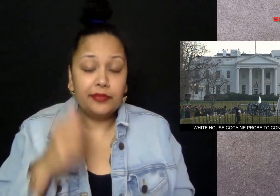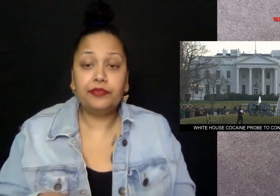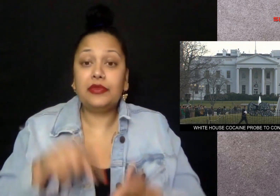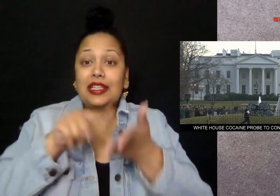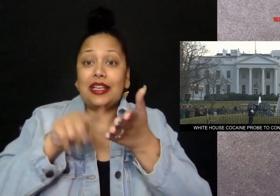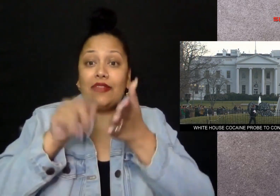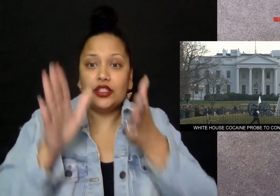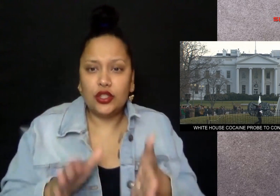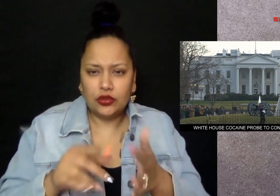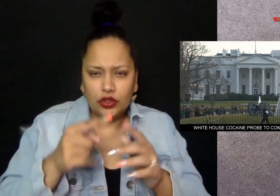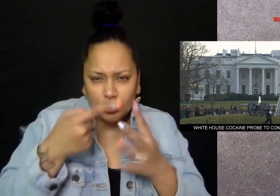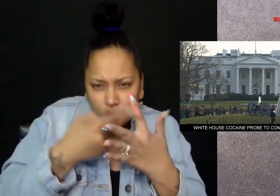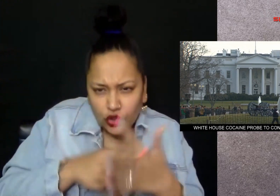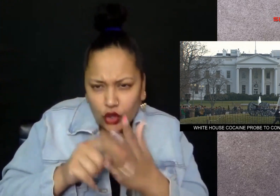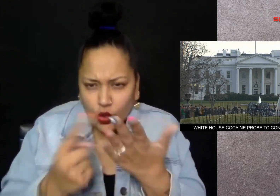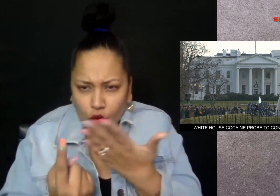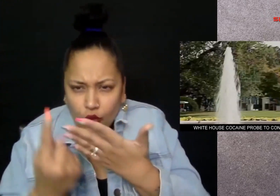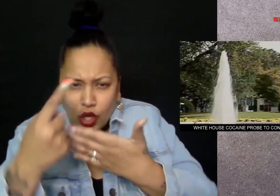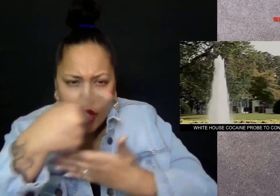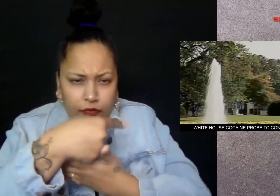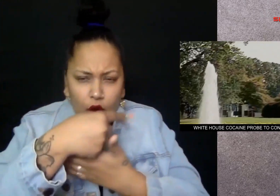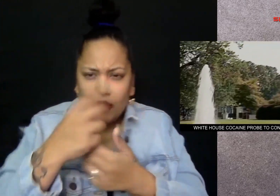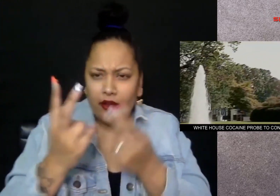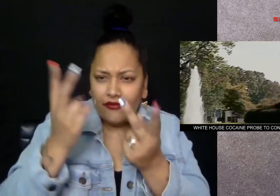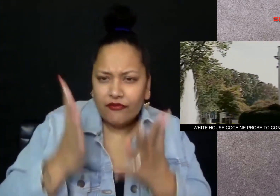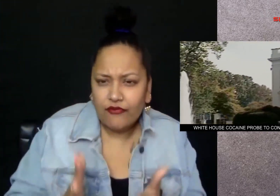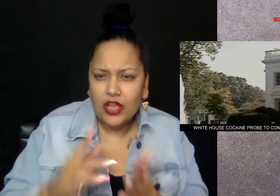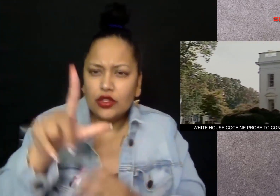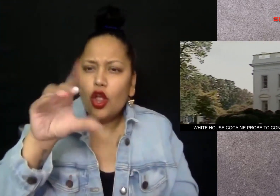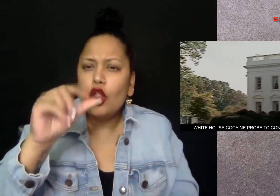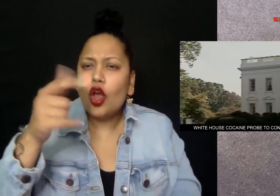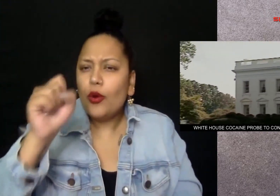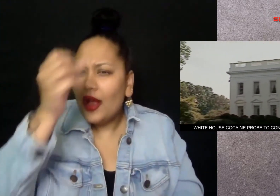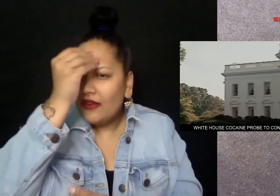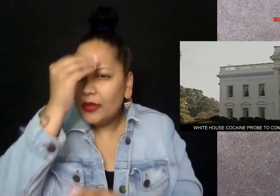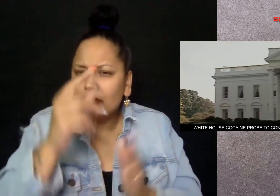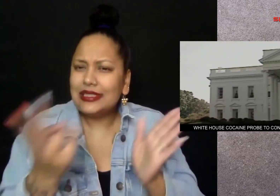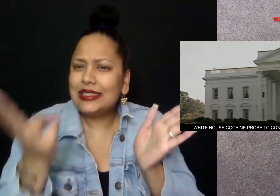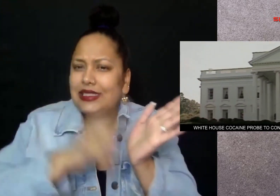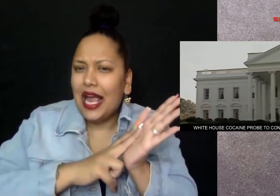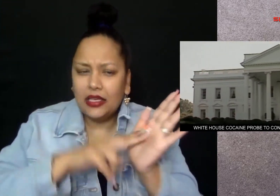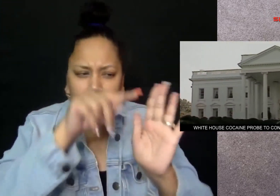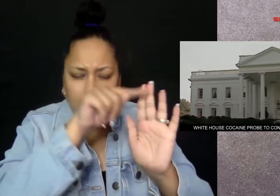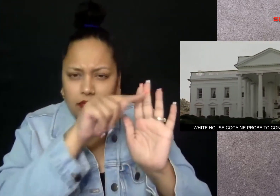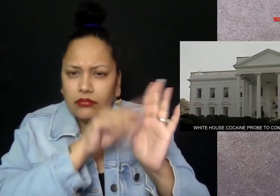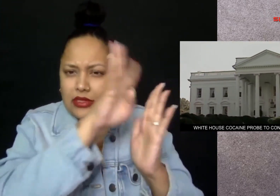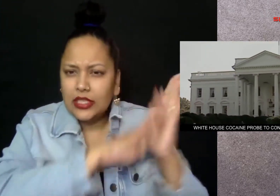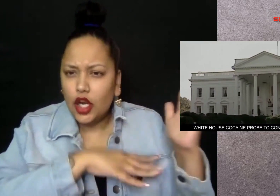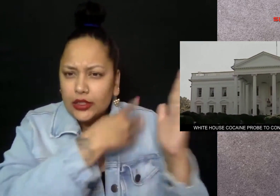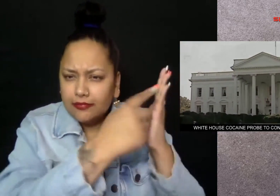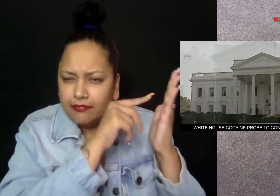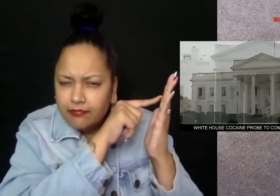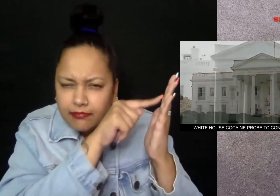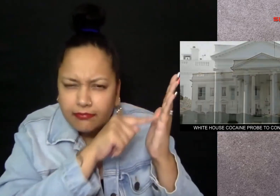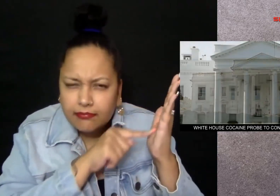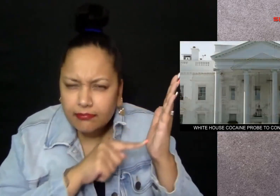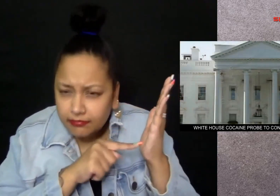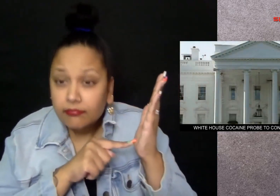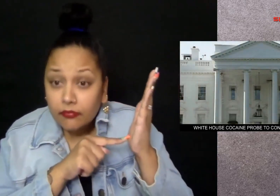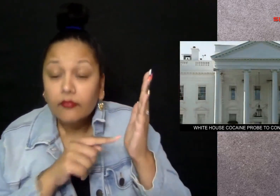as of Thursday investigators had begun reviewing visitor logs and security footage hoping to find out